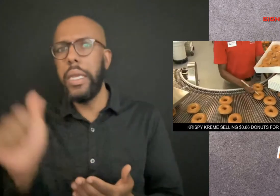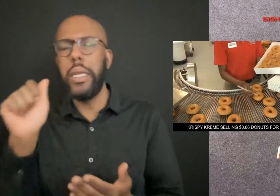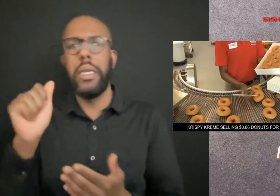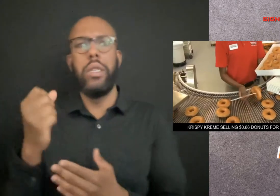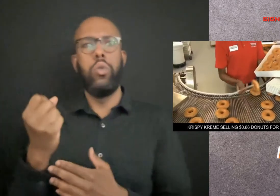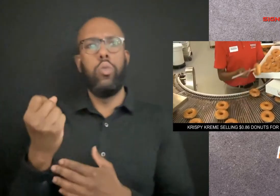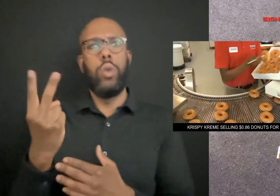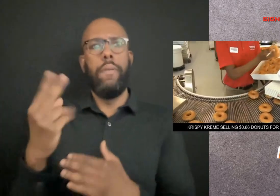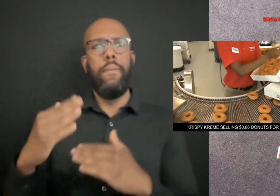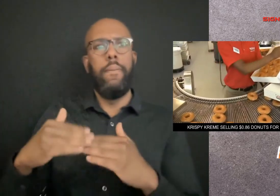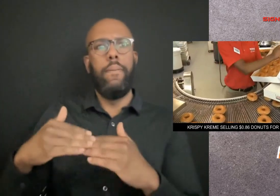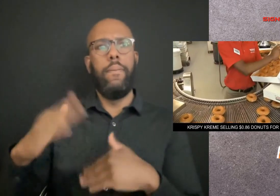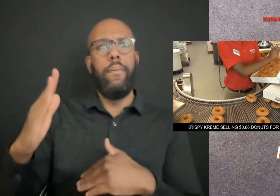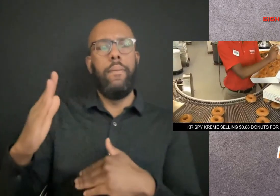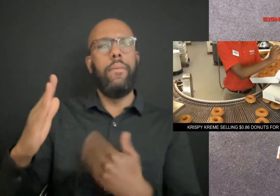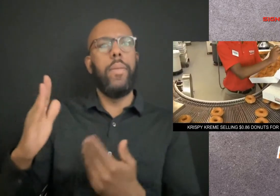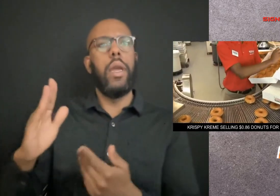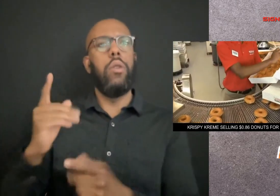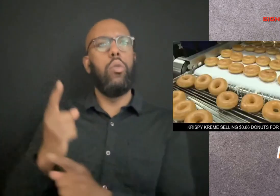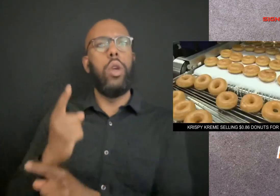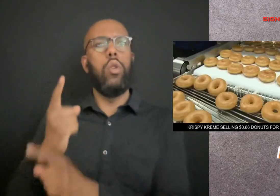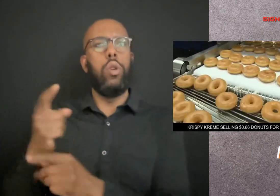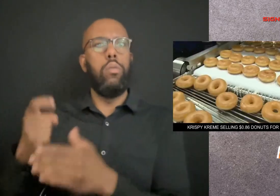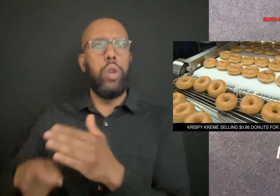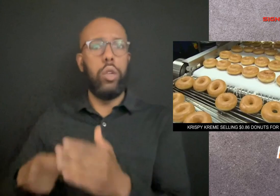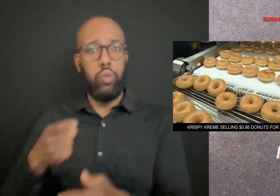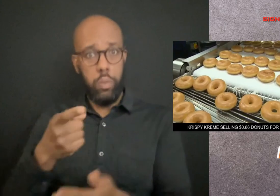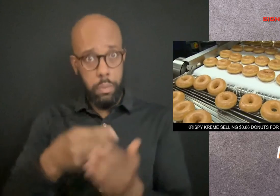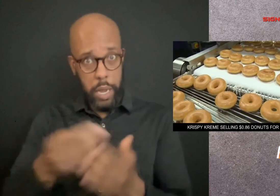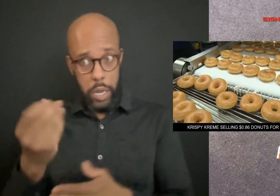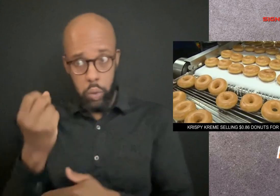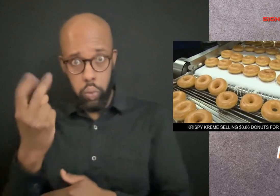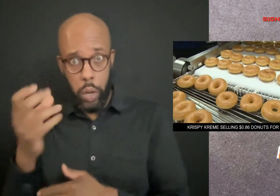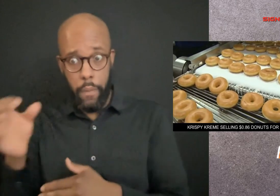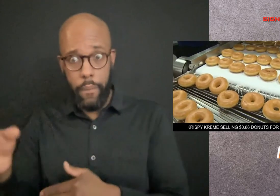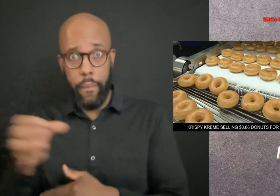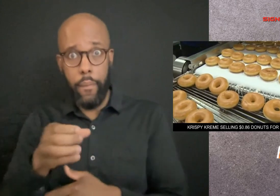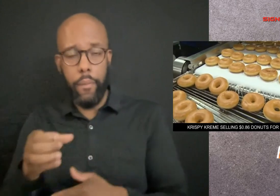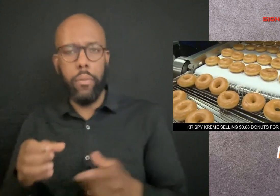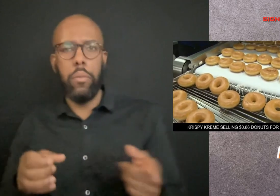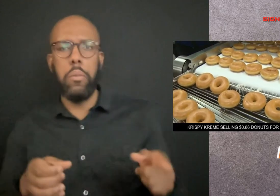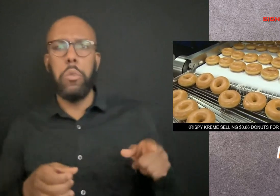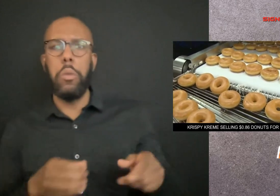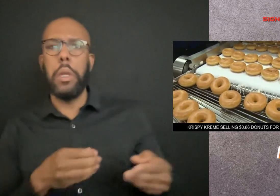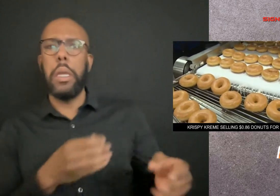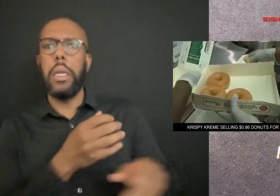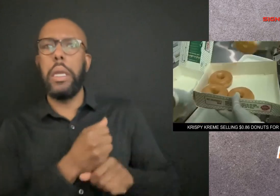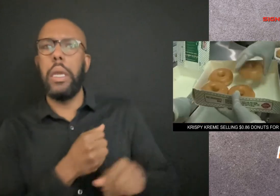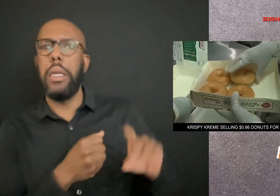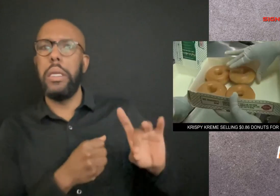at regular price. So, you buy 12 and you get the doughnut for 86 cents.